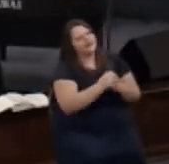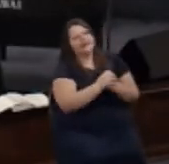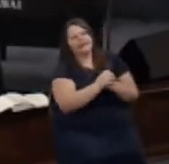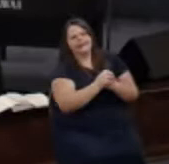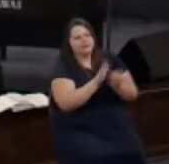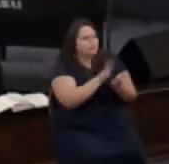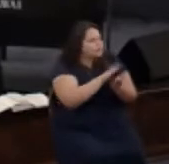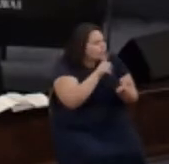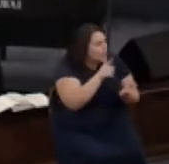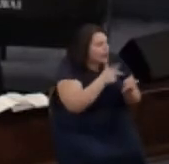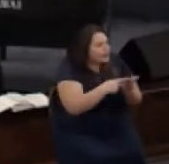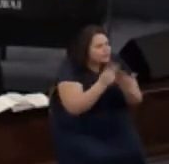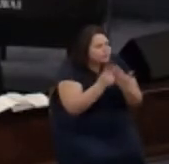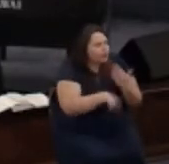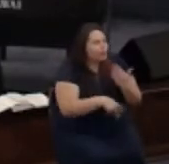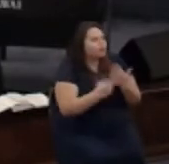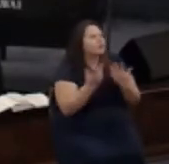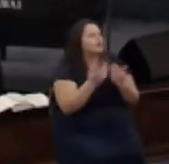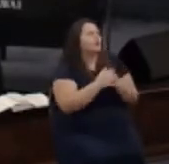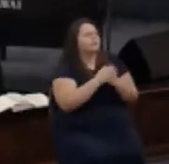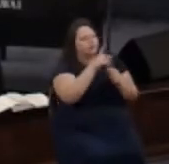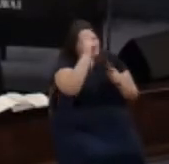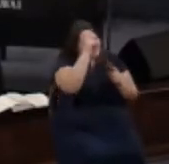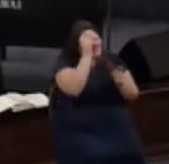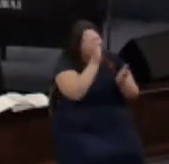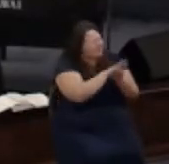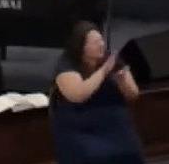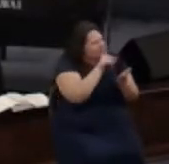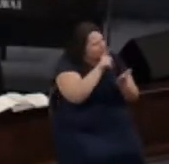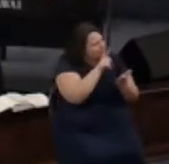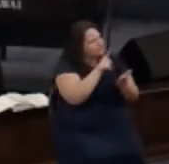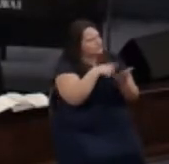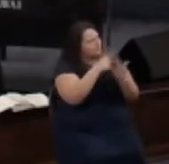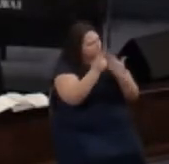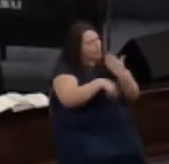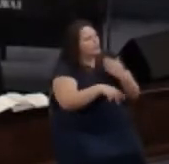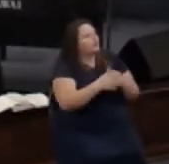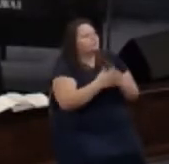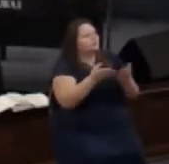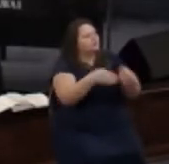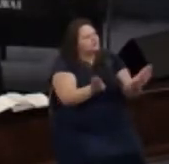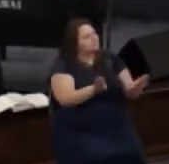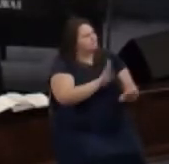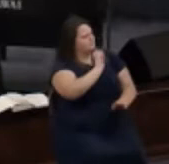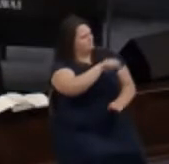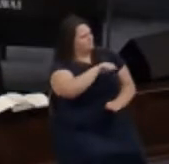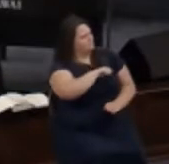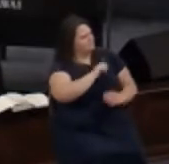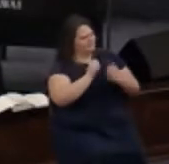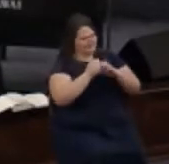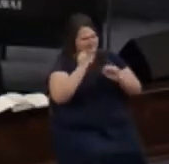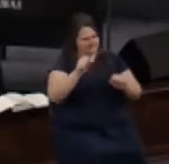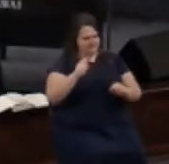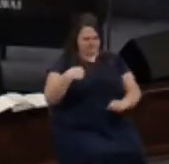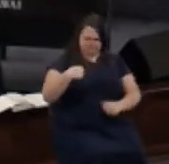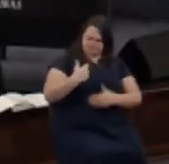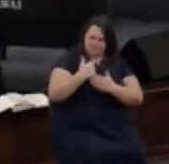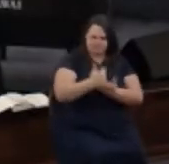school lunch pro or summer lunch program and just a general attitude of how can we help